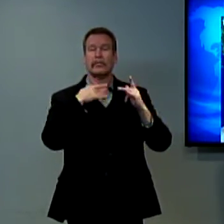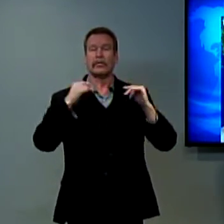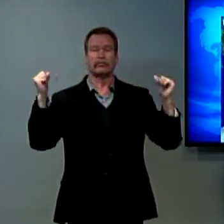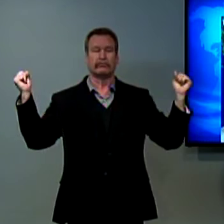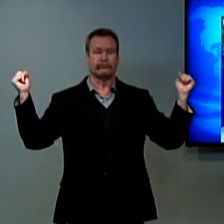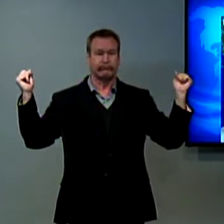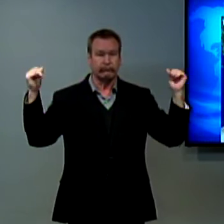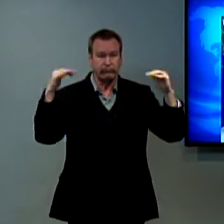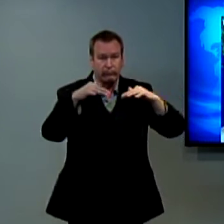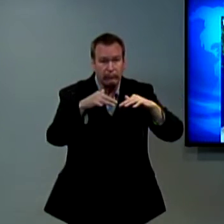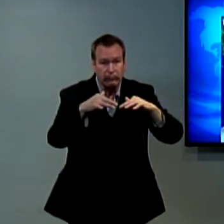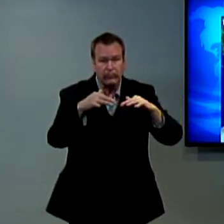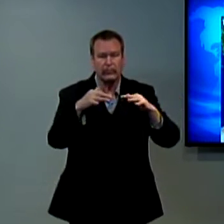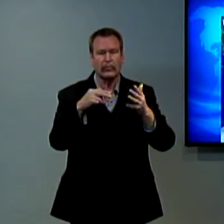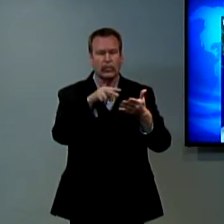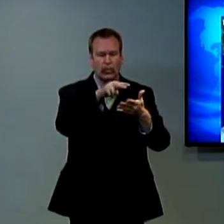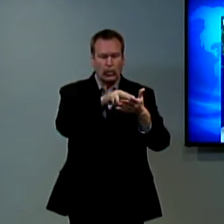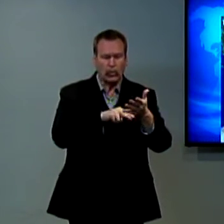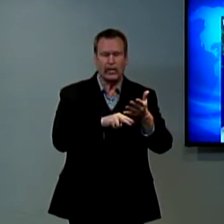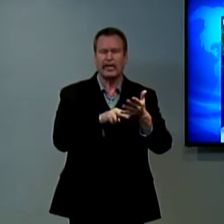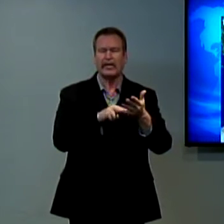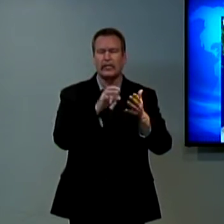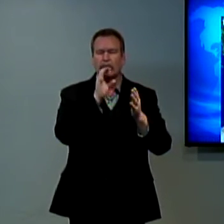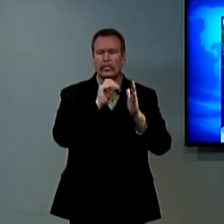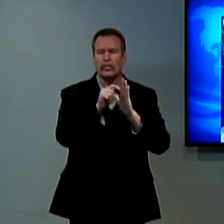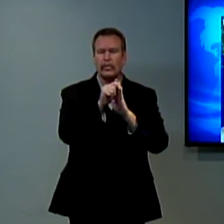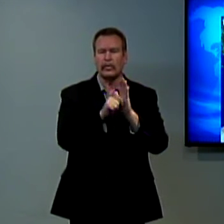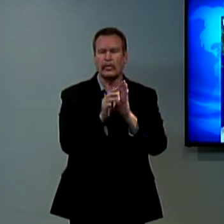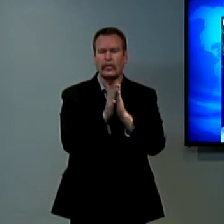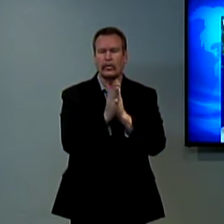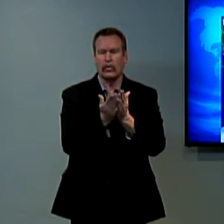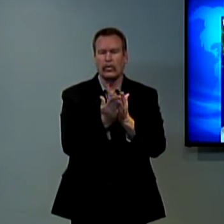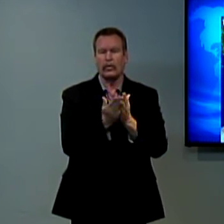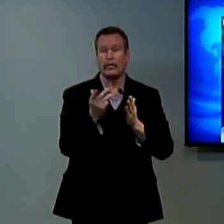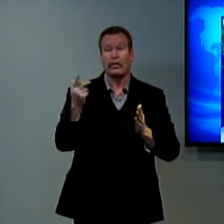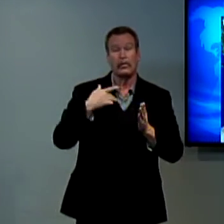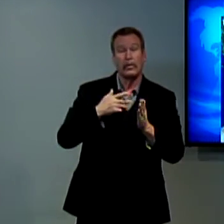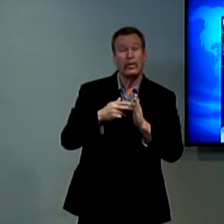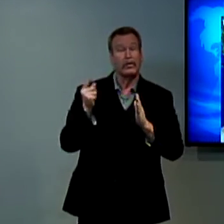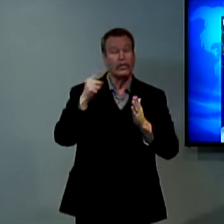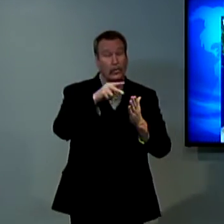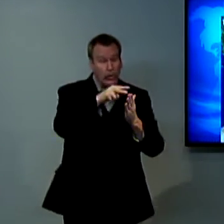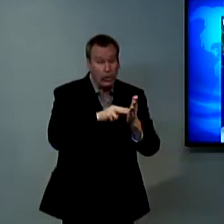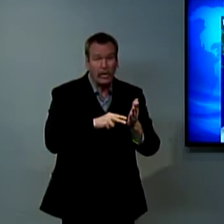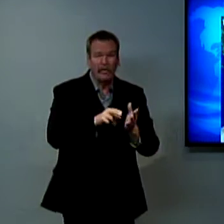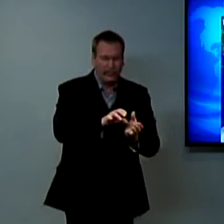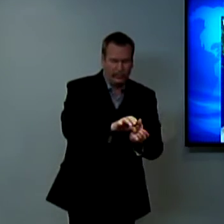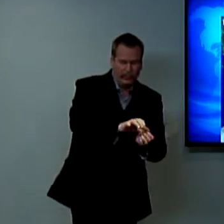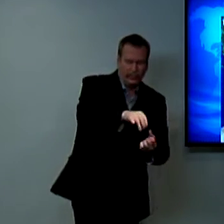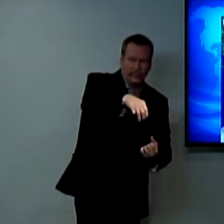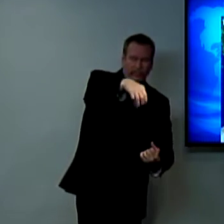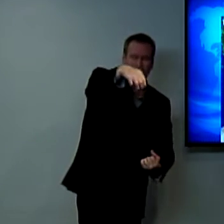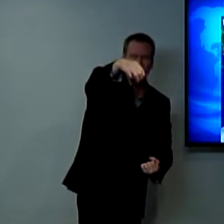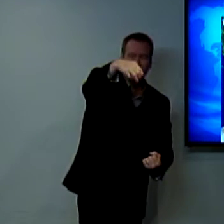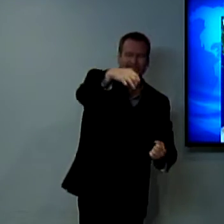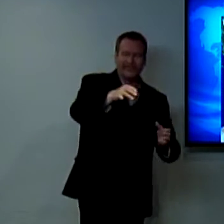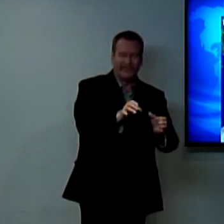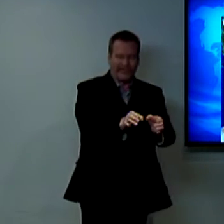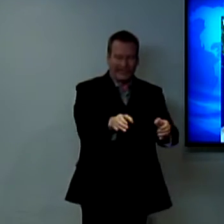building it was a temple and many people would go there because they could read the Old Testament there it would be there for them and it was in a